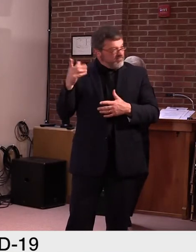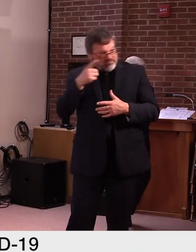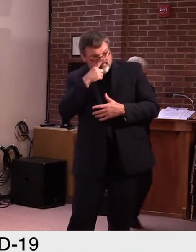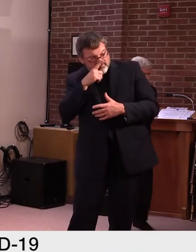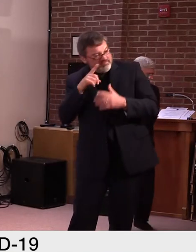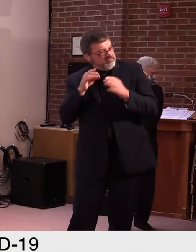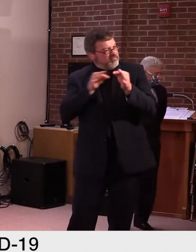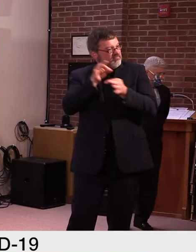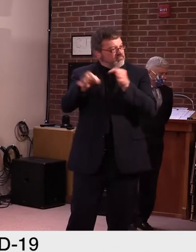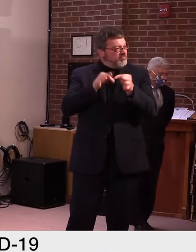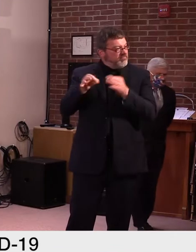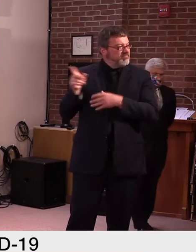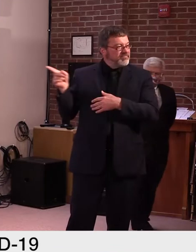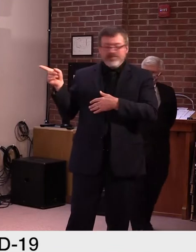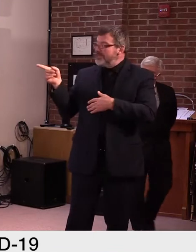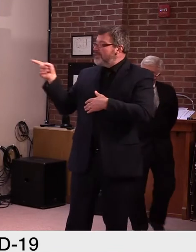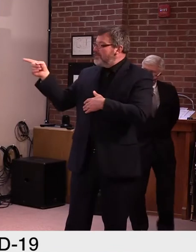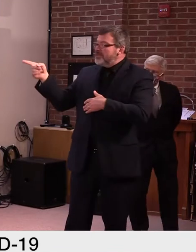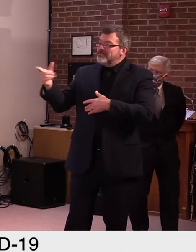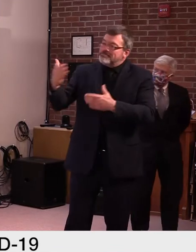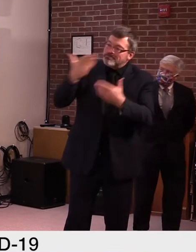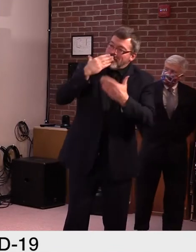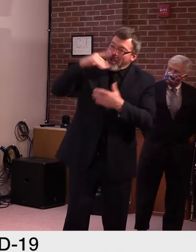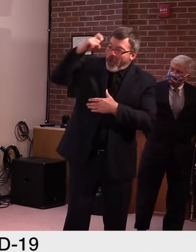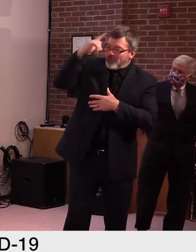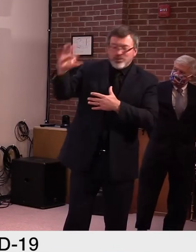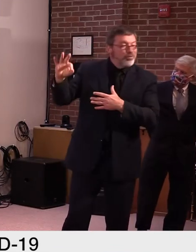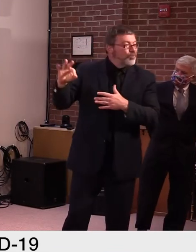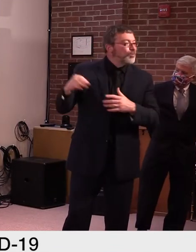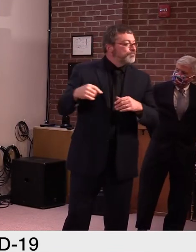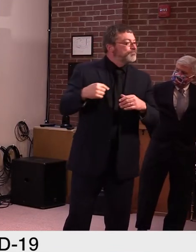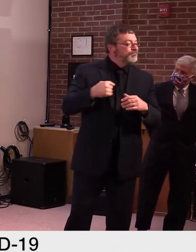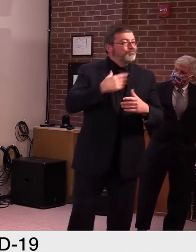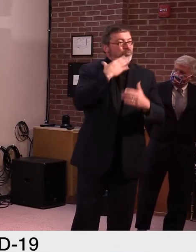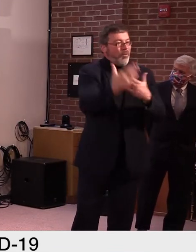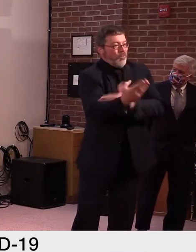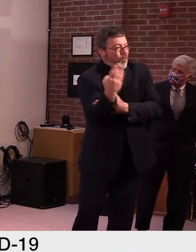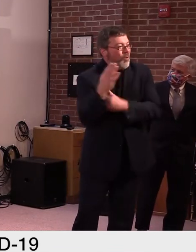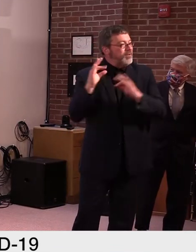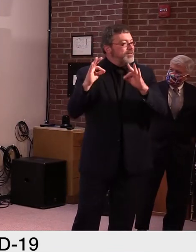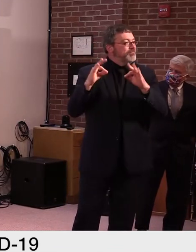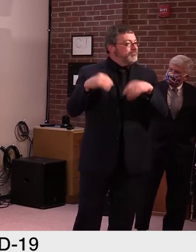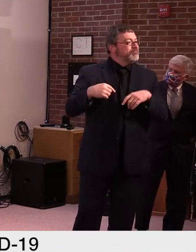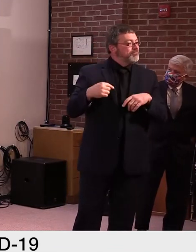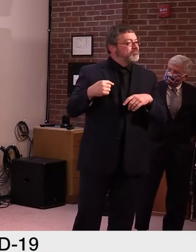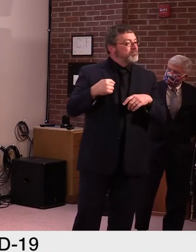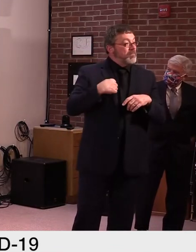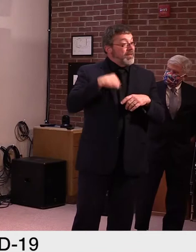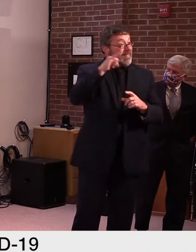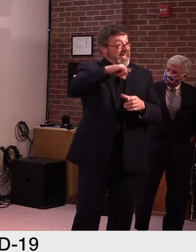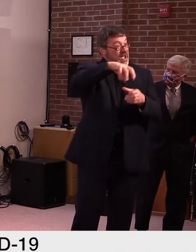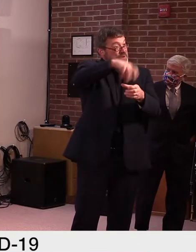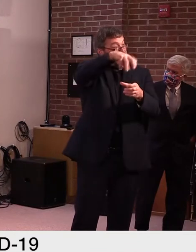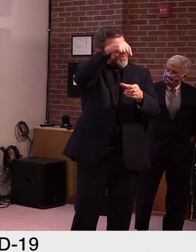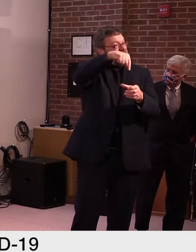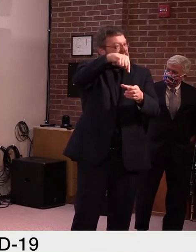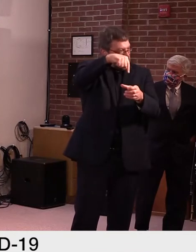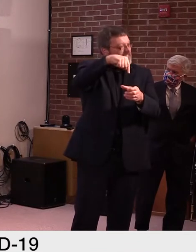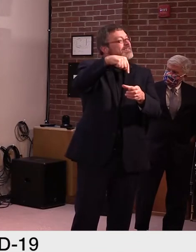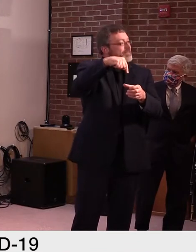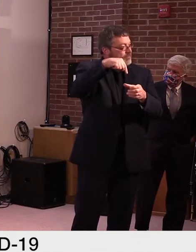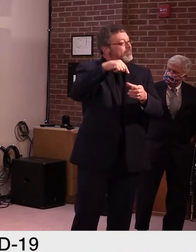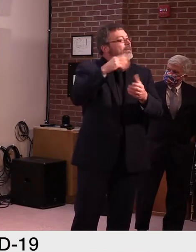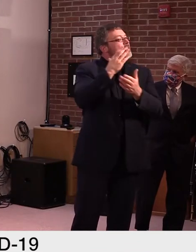Well, thank you, Governor, and good morning, all. I'd like to talk about the creamy or in some regions it's called